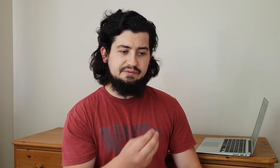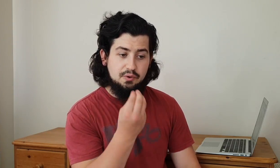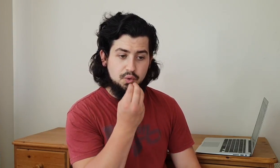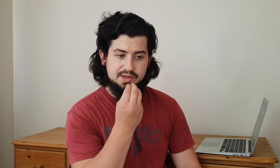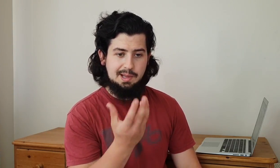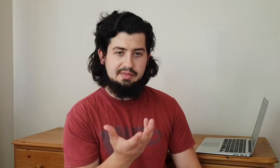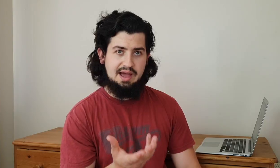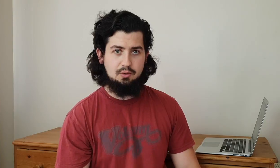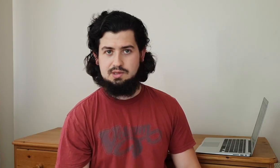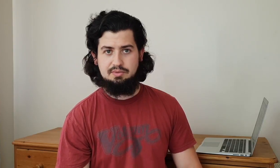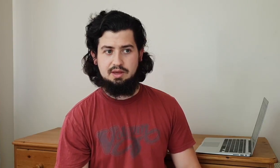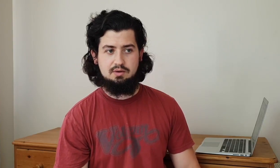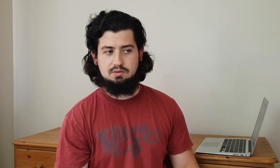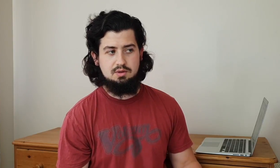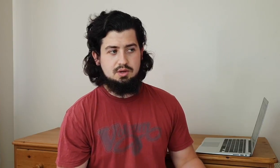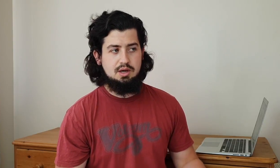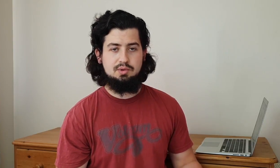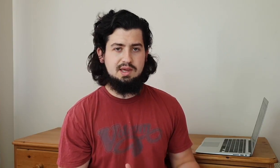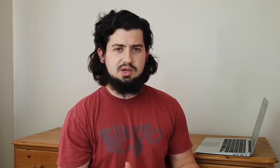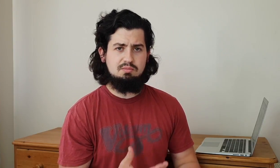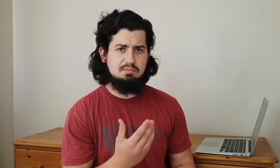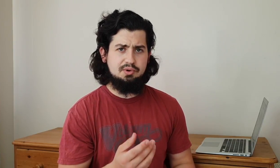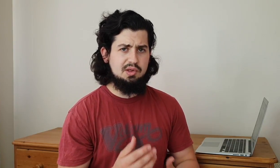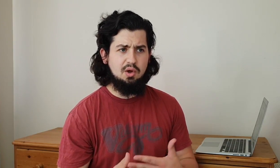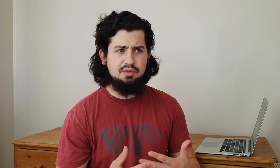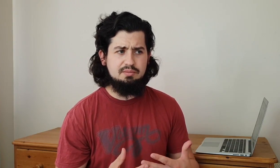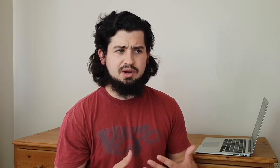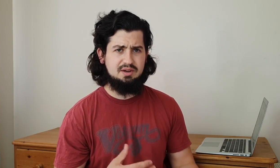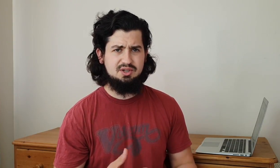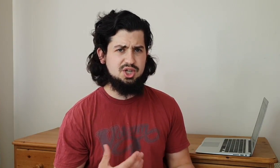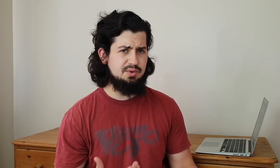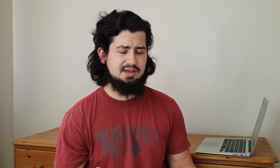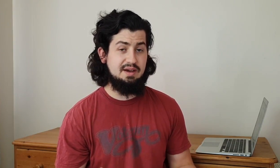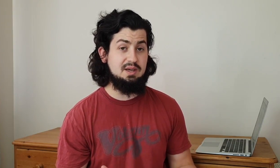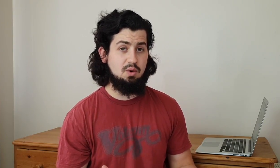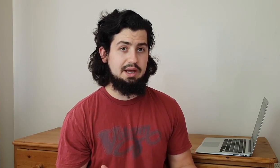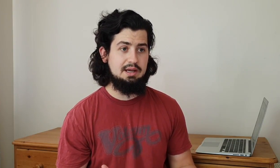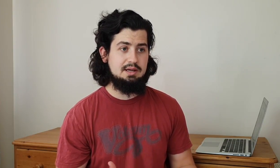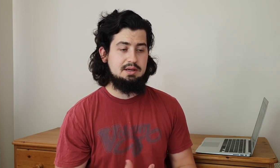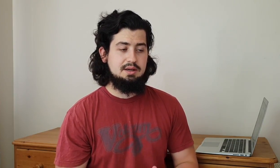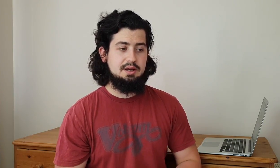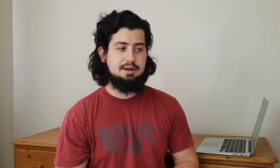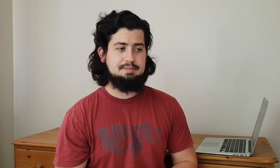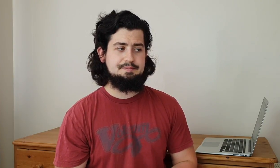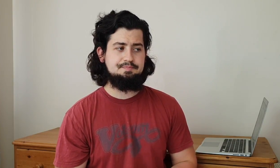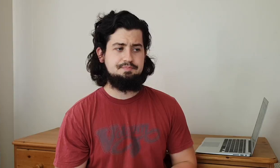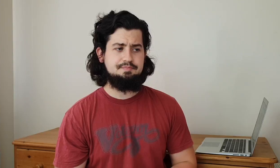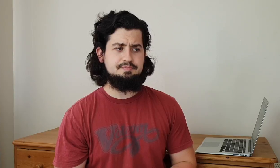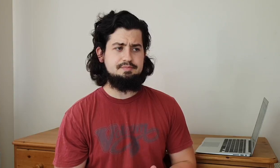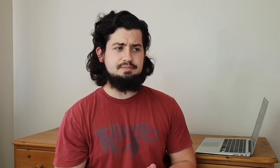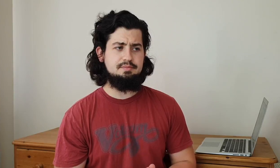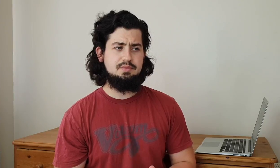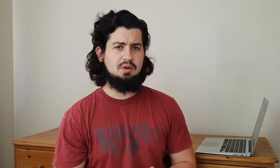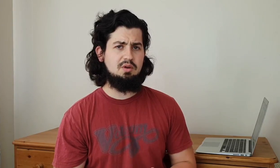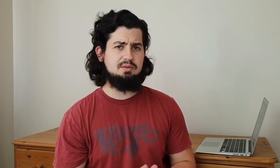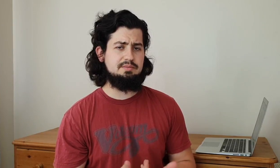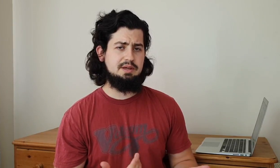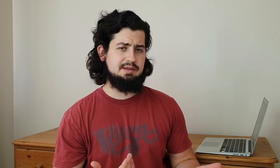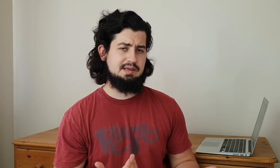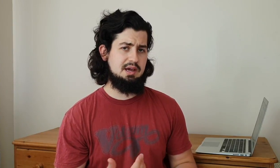food is like that or something or it wouldn't take you because a lot of them are kind of intuitive anyway um you a lot of them you know as i say